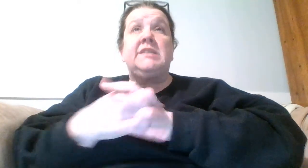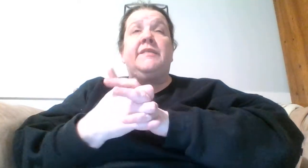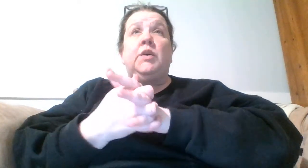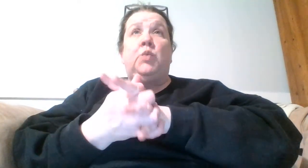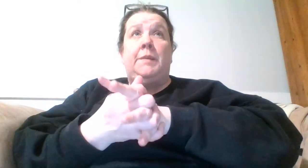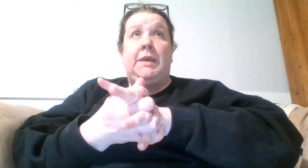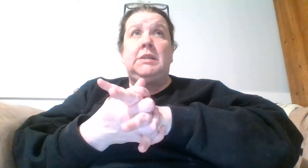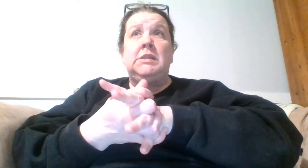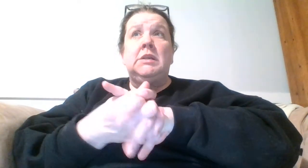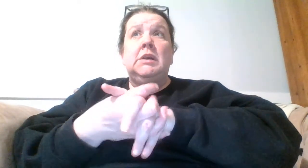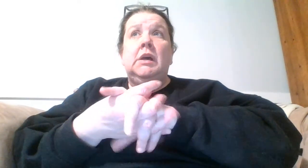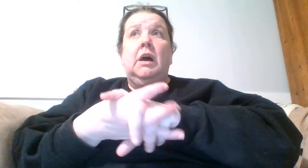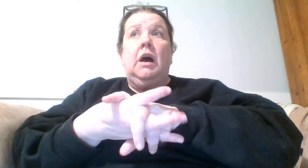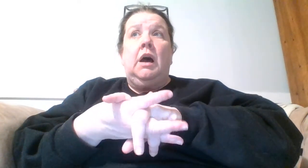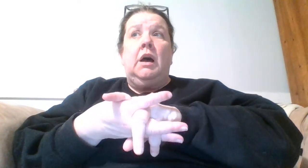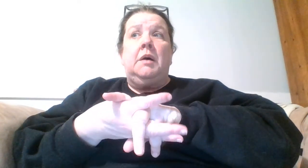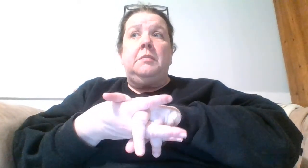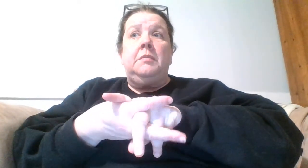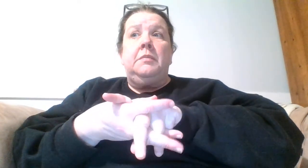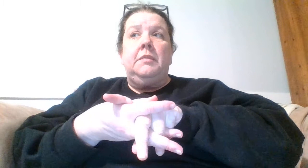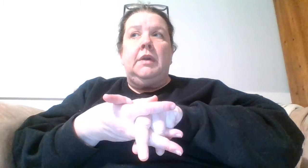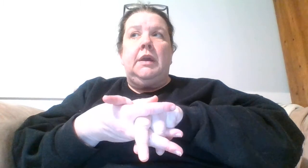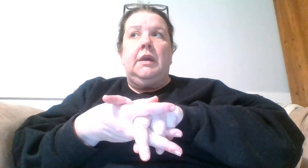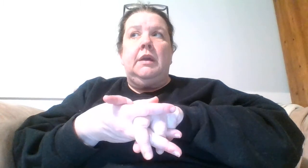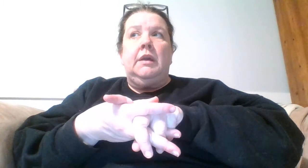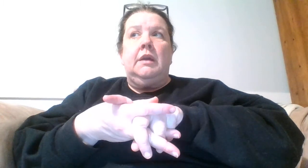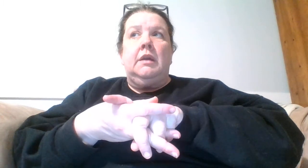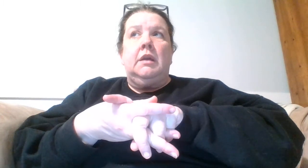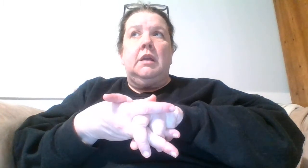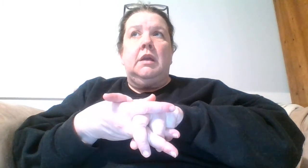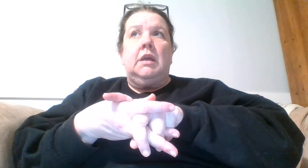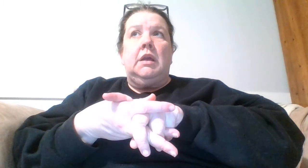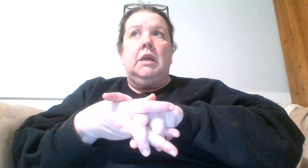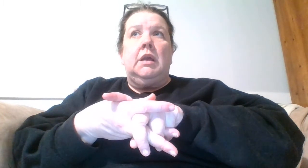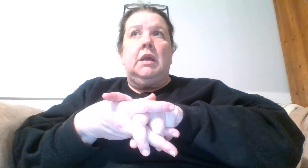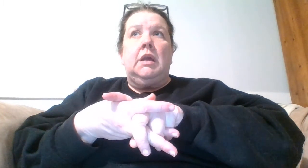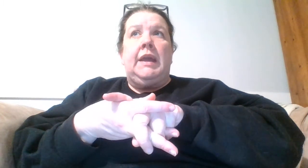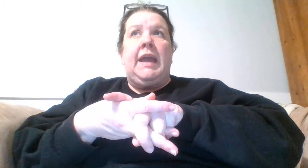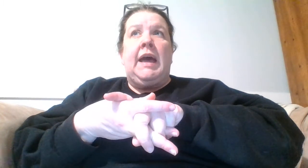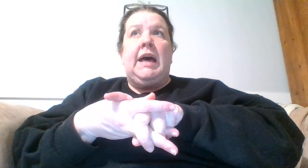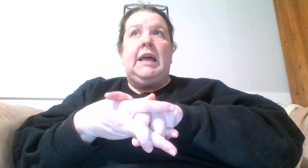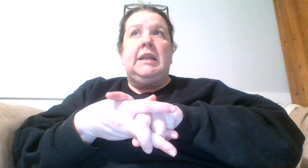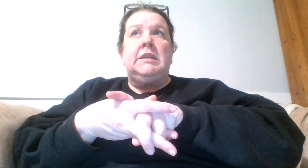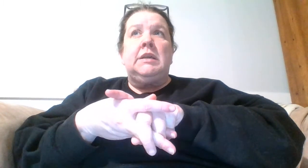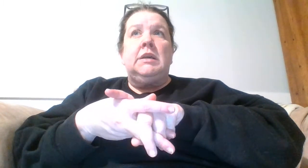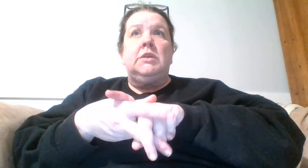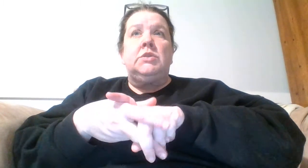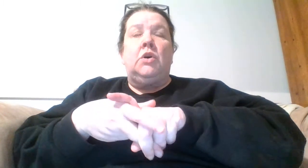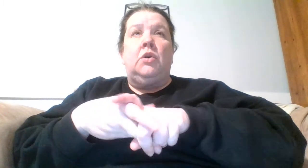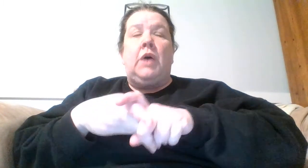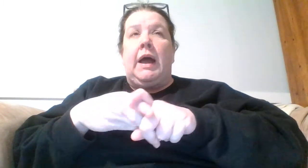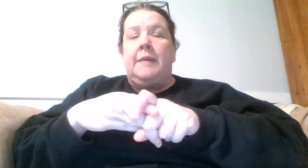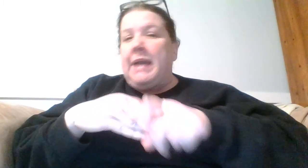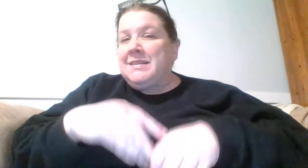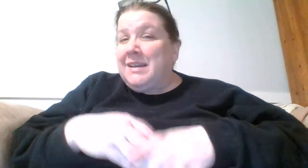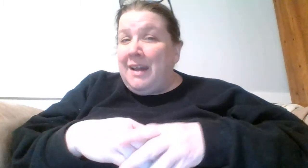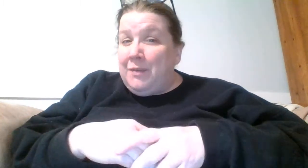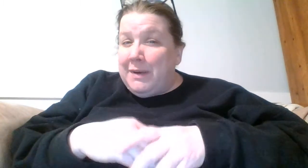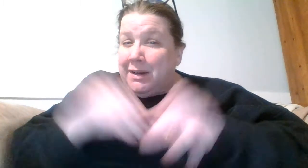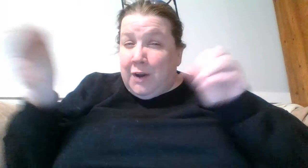of equipment um and so I'm asking everybody to go